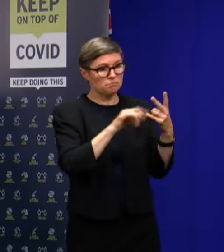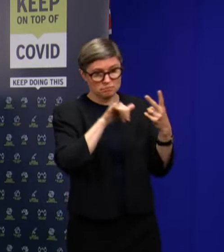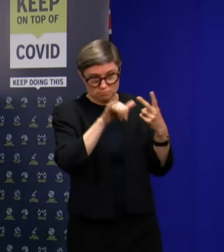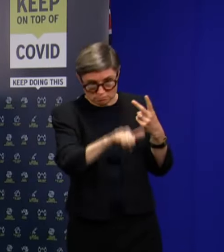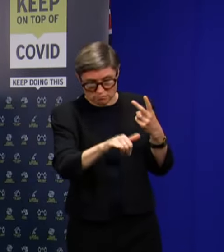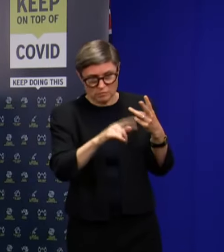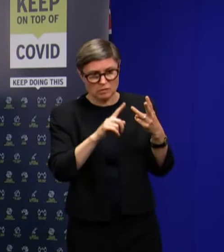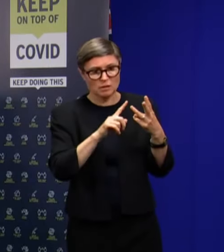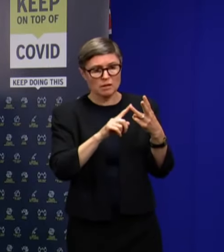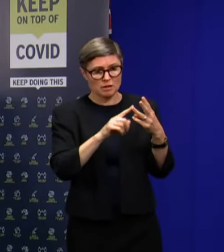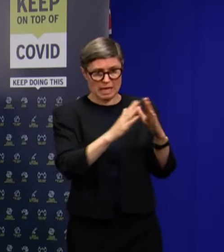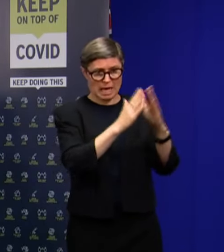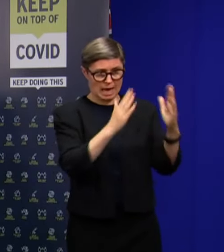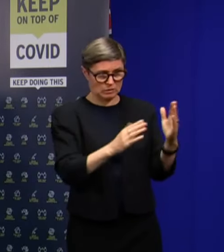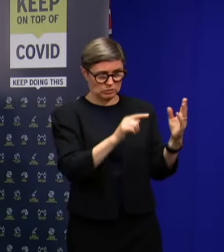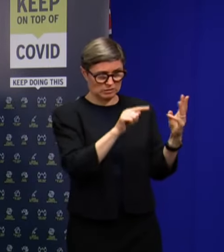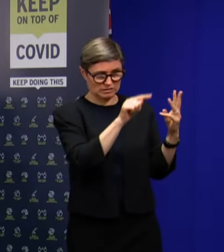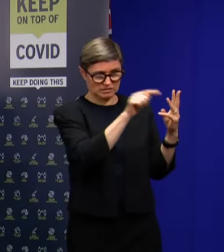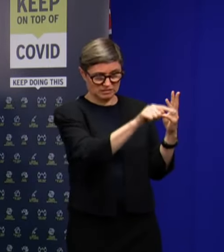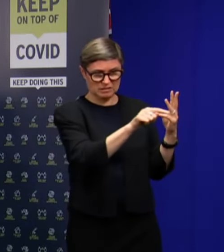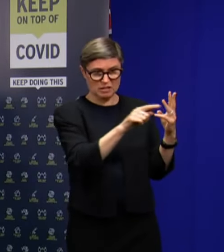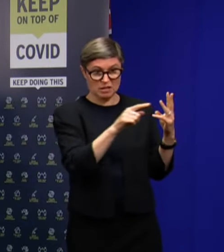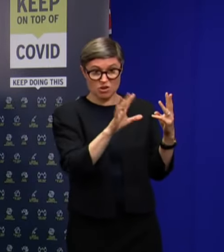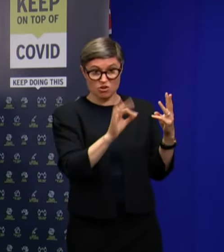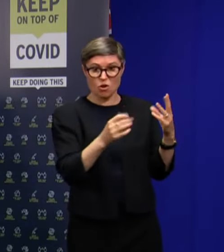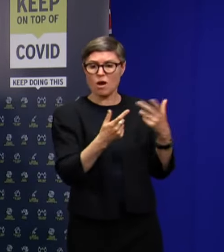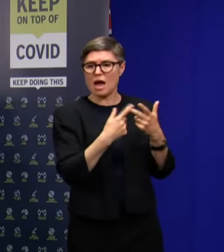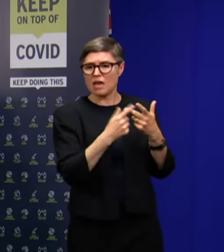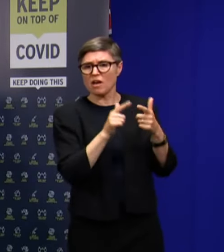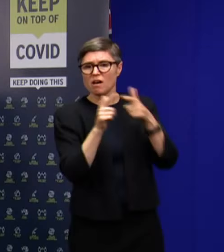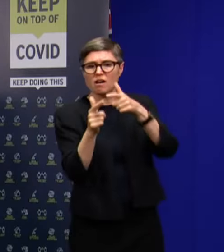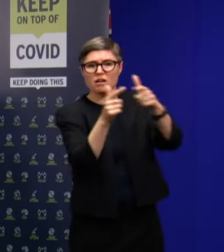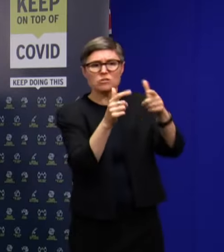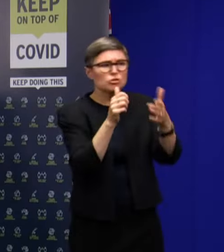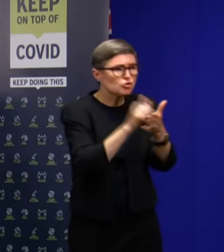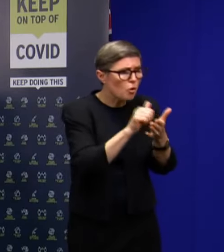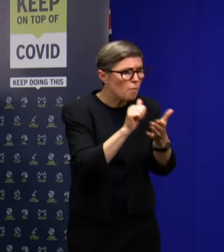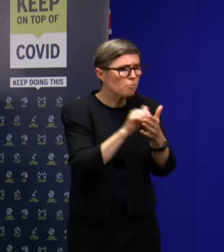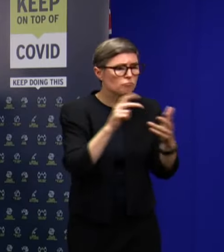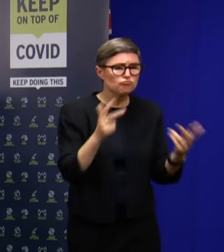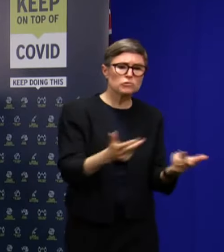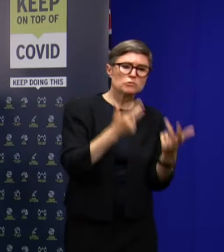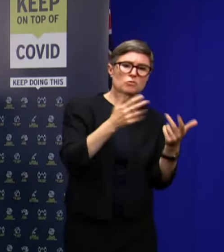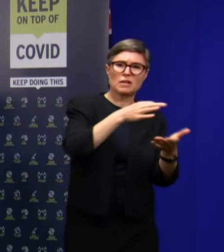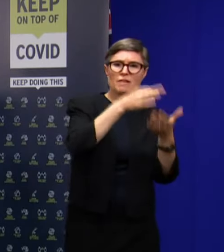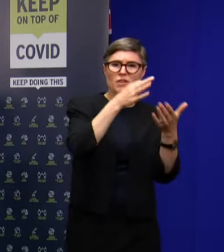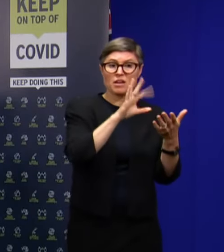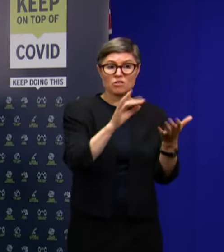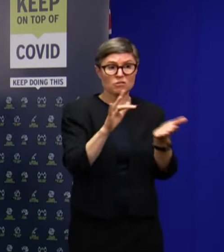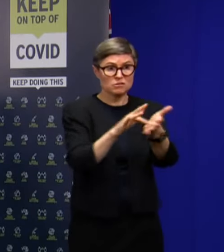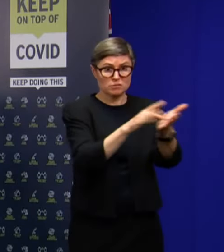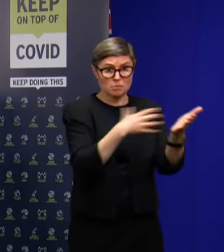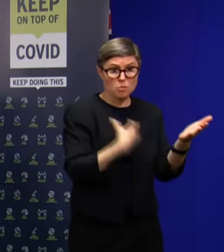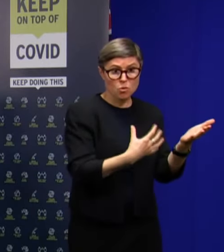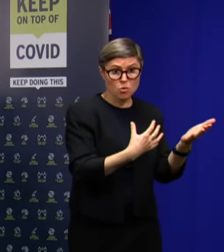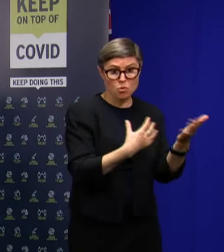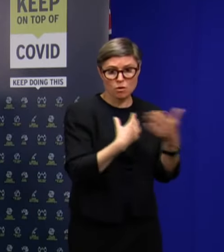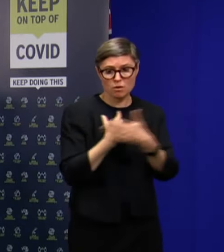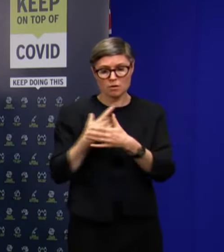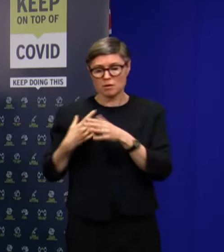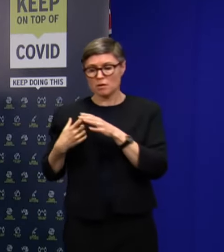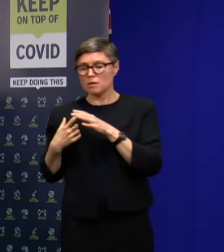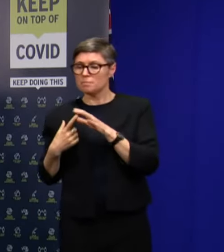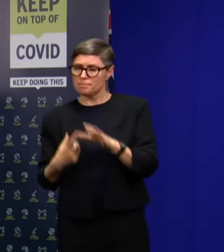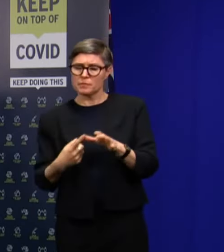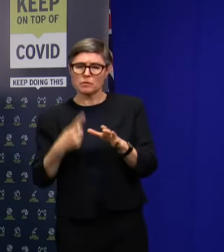location this person's gone to, they haven't gone anywhere else, such as a supermarket or a restaurant or a cafe or whatever else? No, have... we